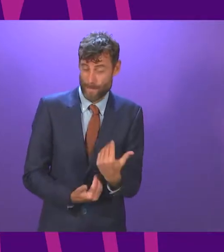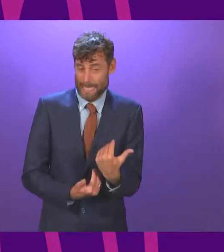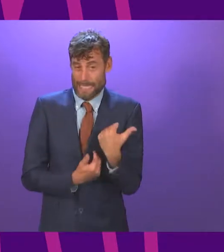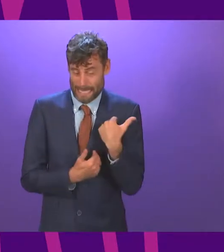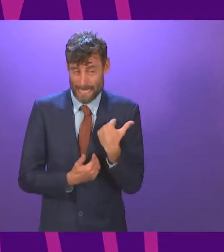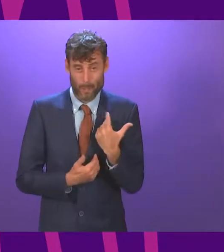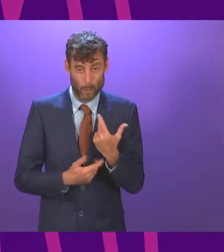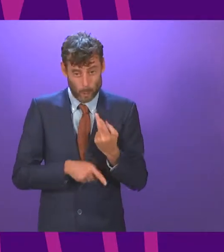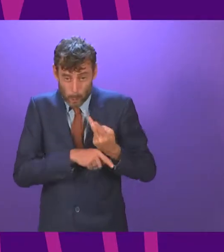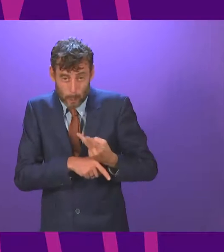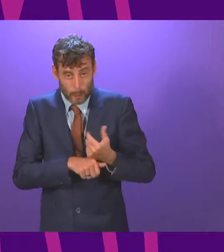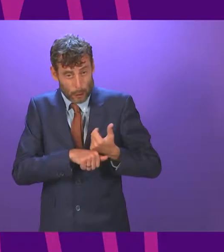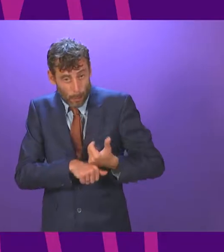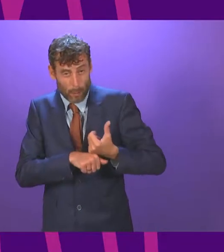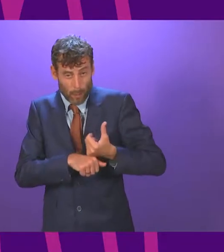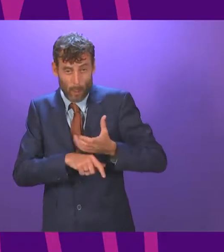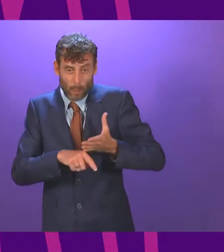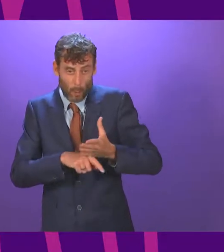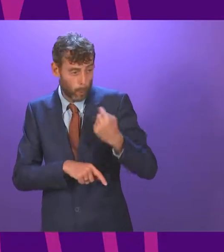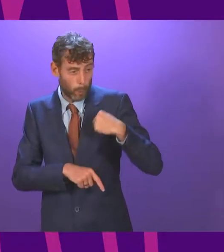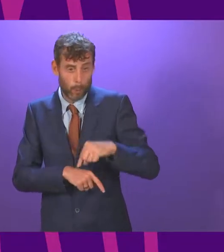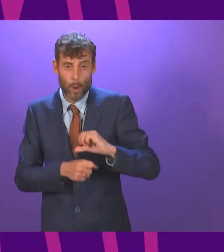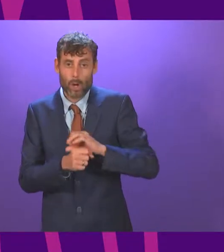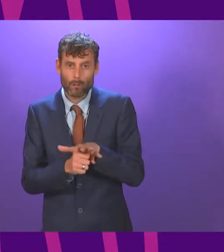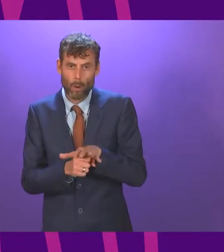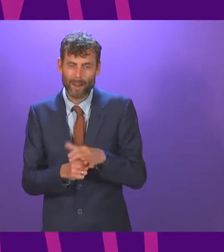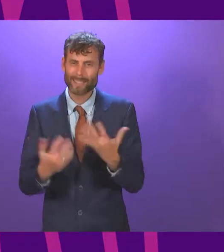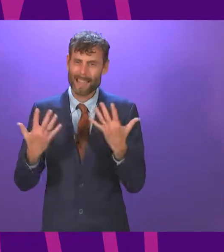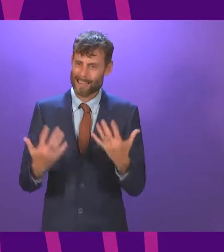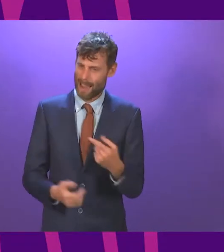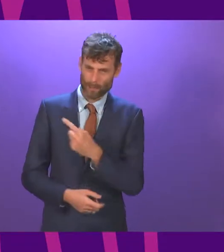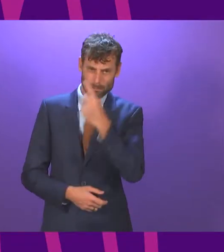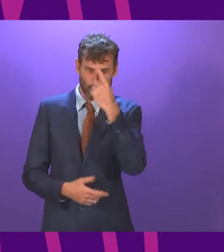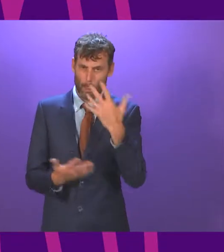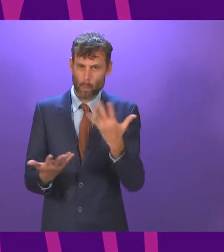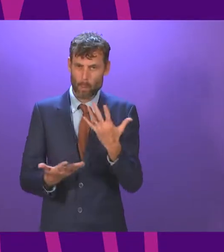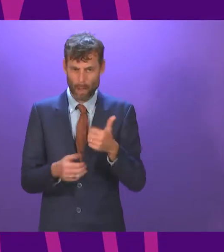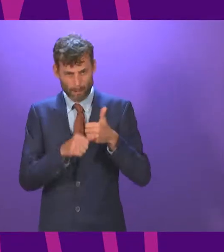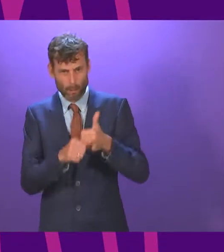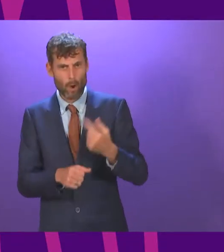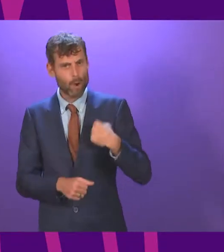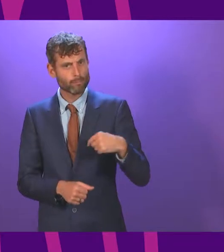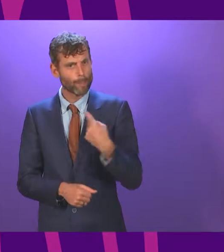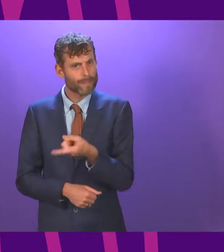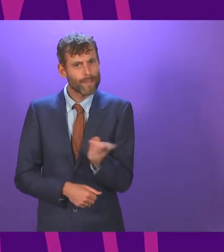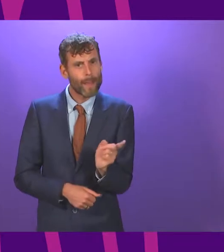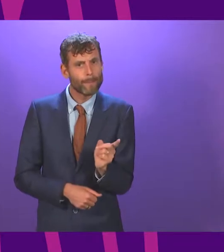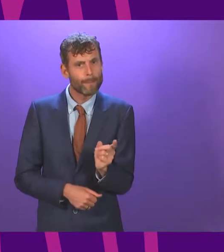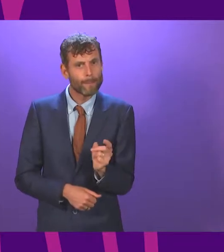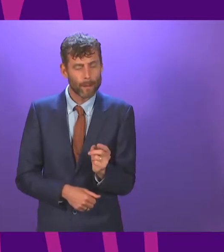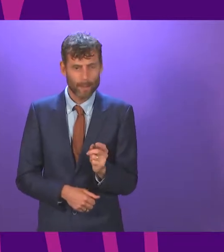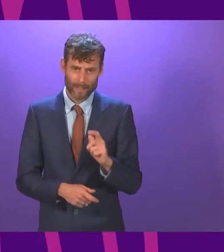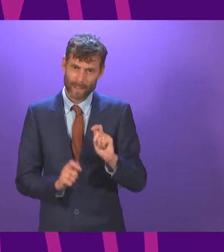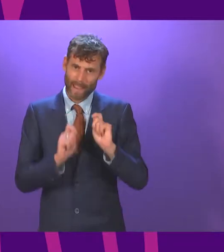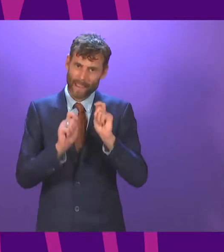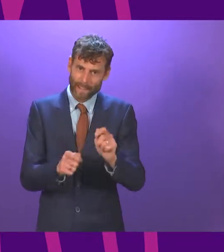treated with decency. As such, the government should have started this session with a promise to properly fund local workers a fair